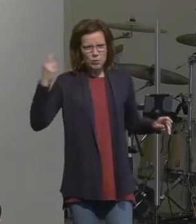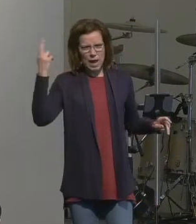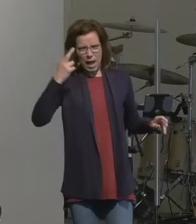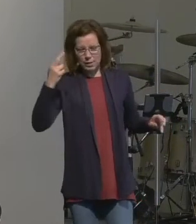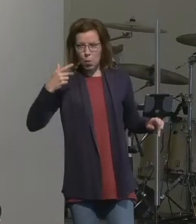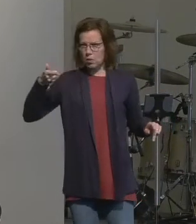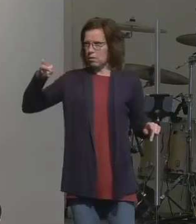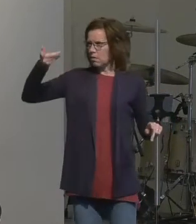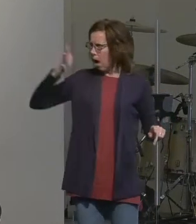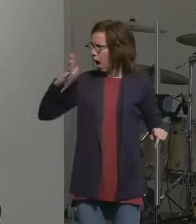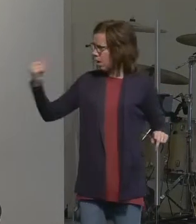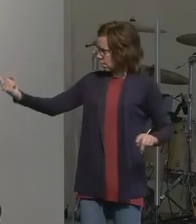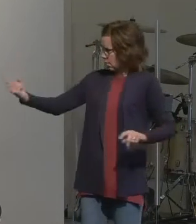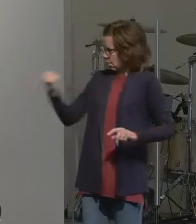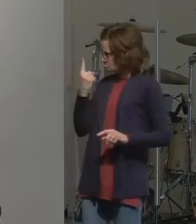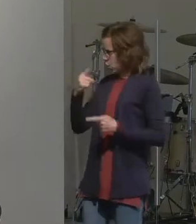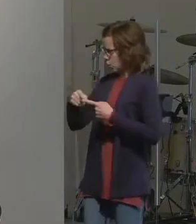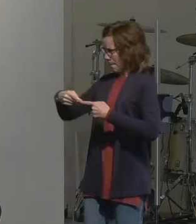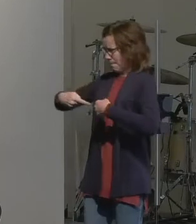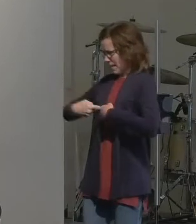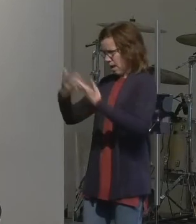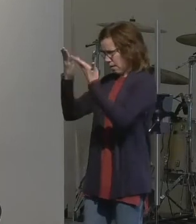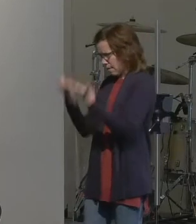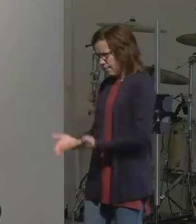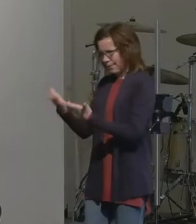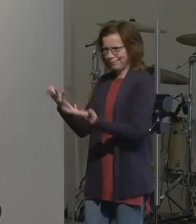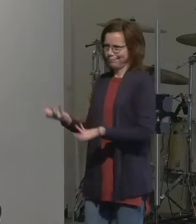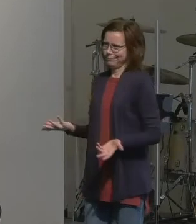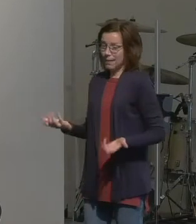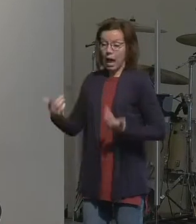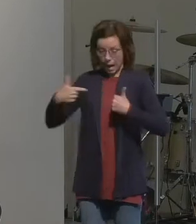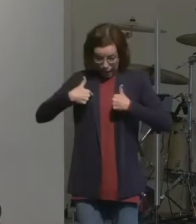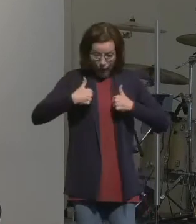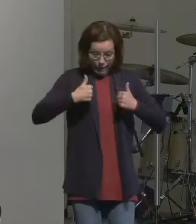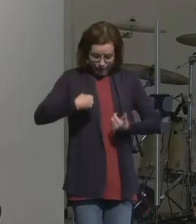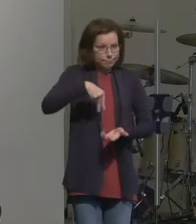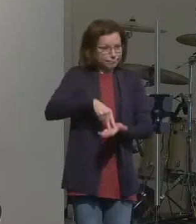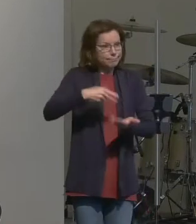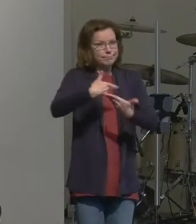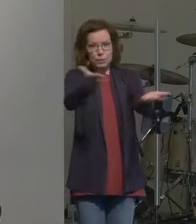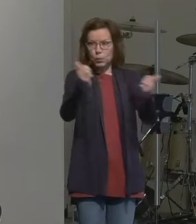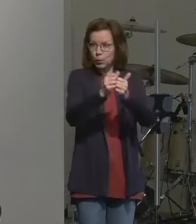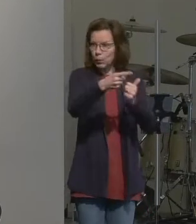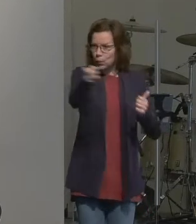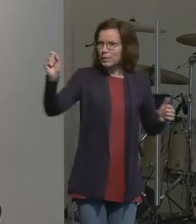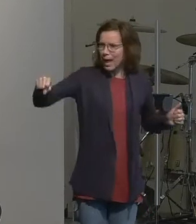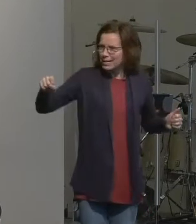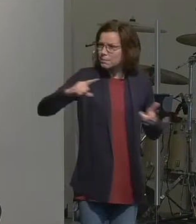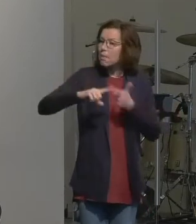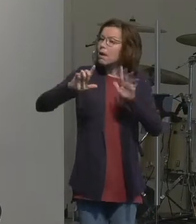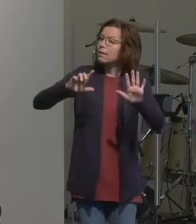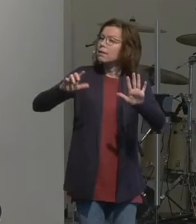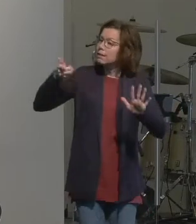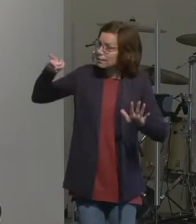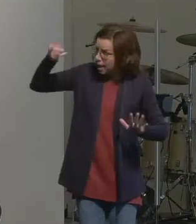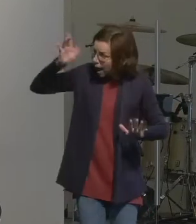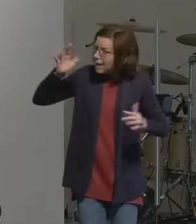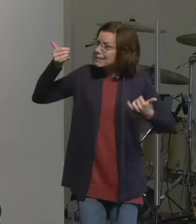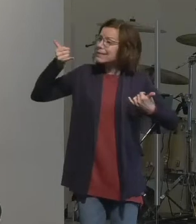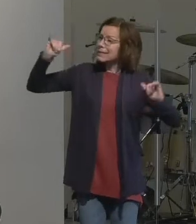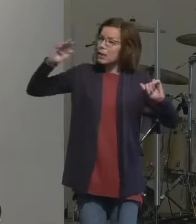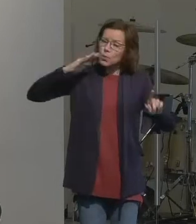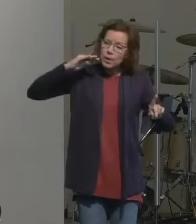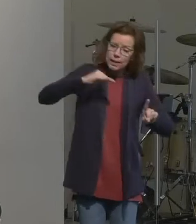in front of you. But rest assured that God does engage us. Now, the